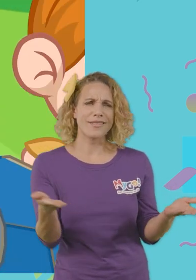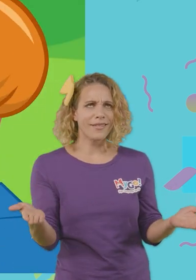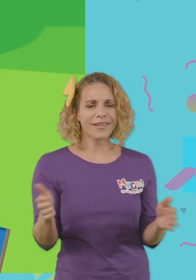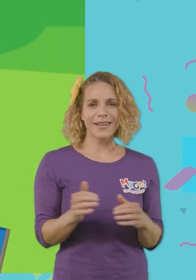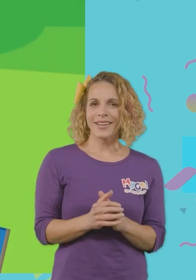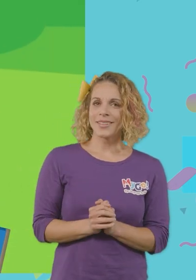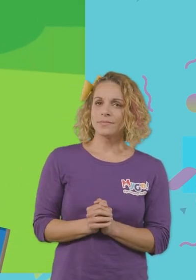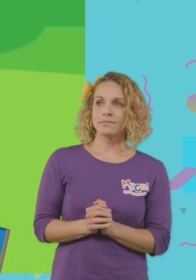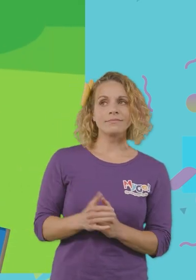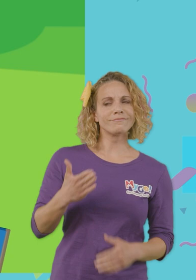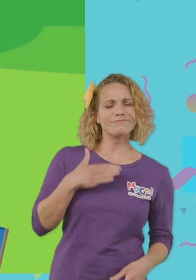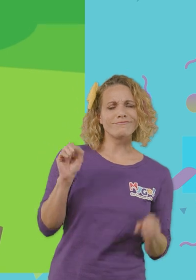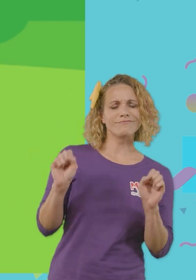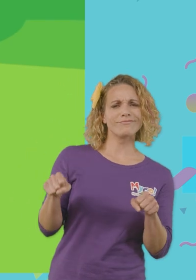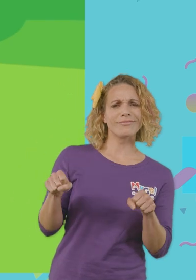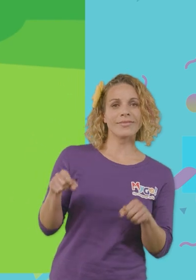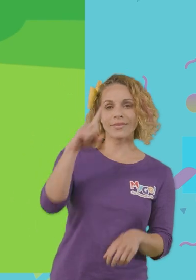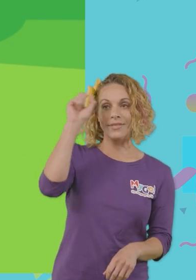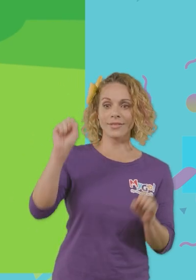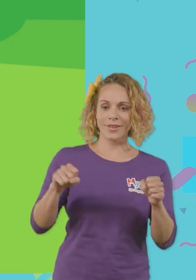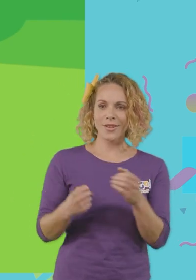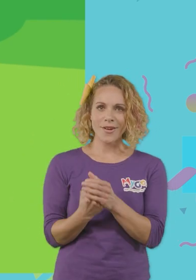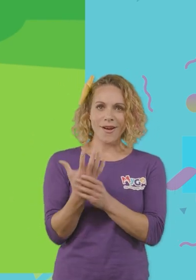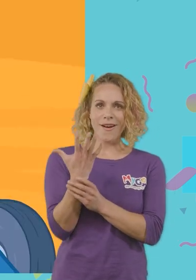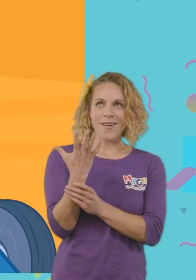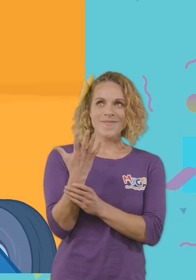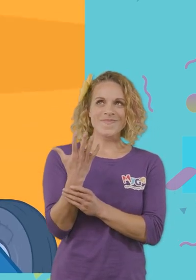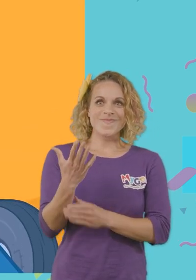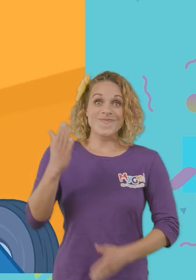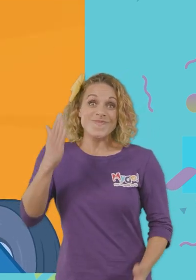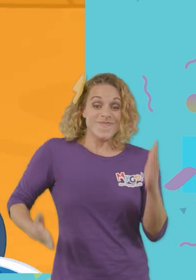Well, mine can! Because it could grow... robot legs!